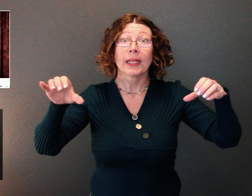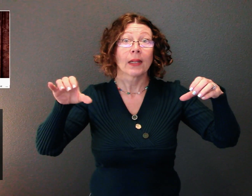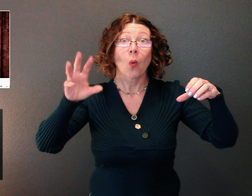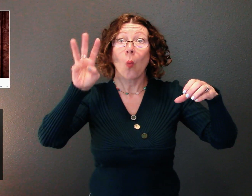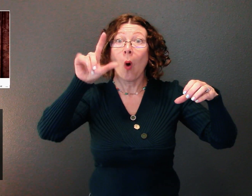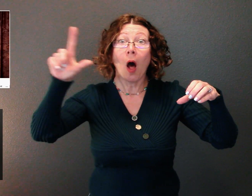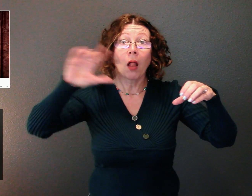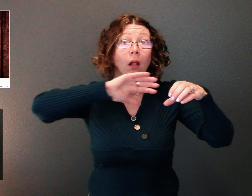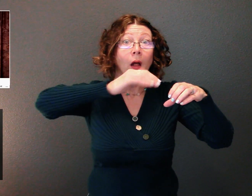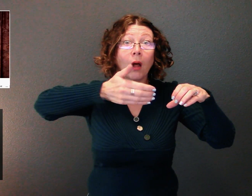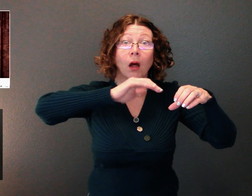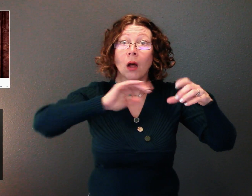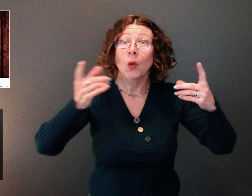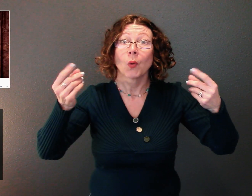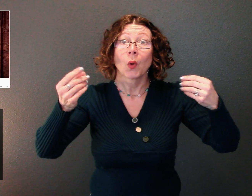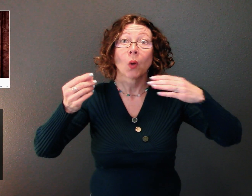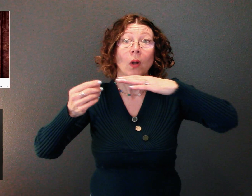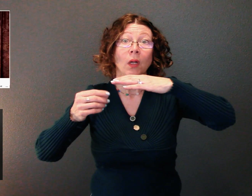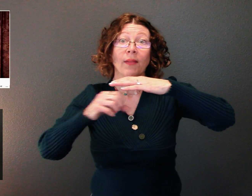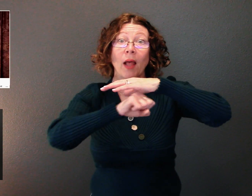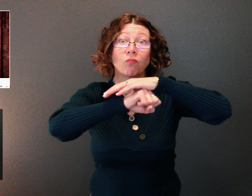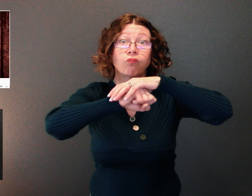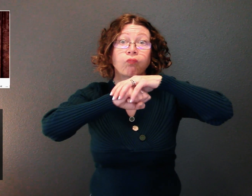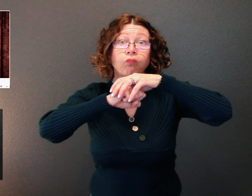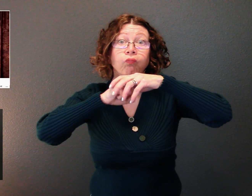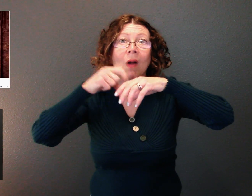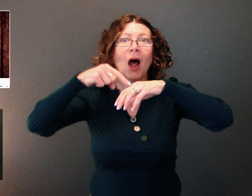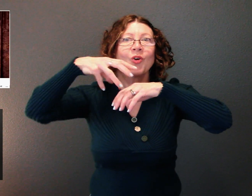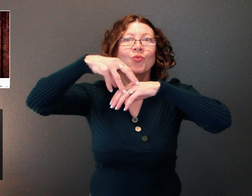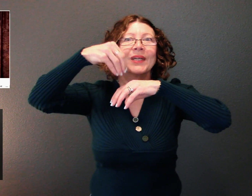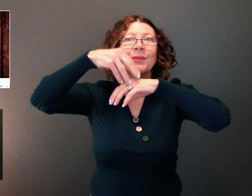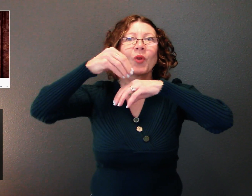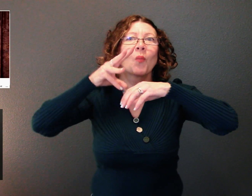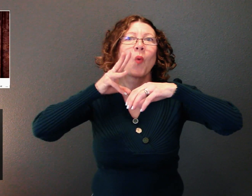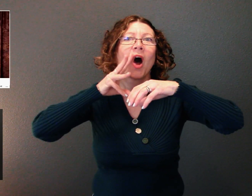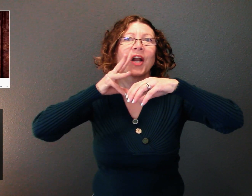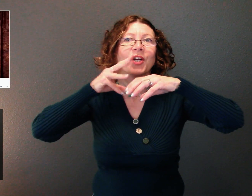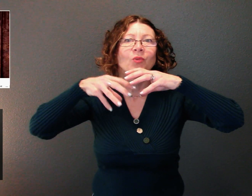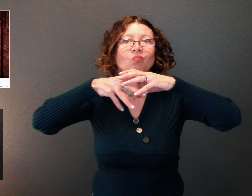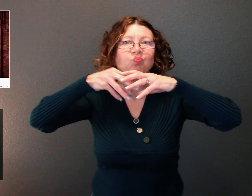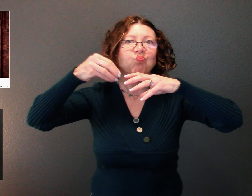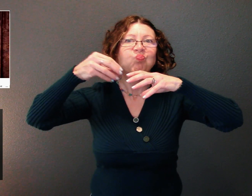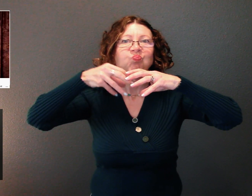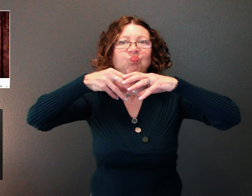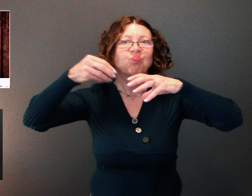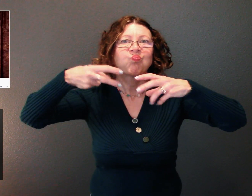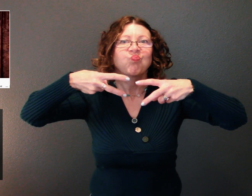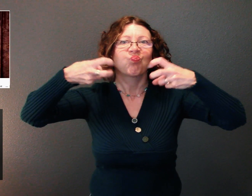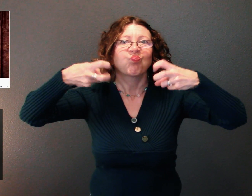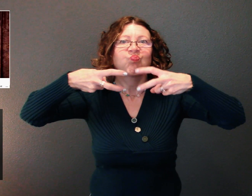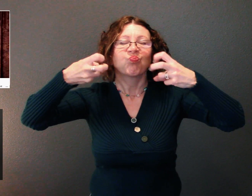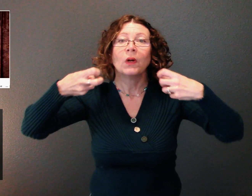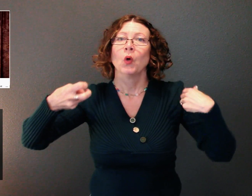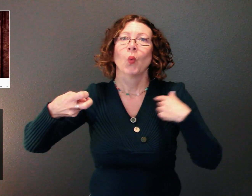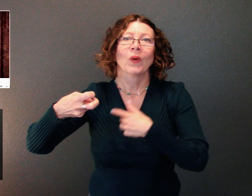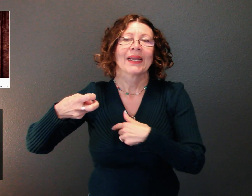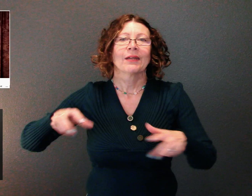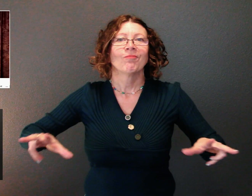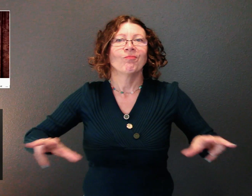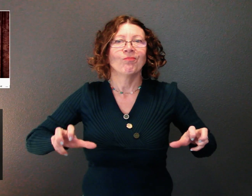primarily it's designed to reabsorb water from the components of food. We're very stingy with water and if there's